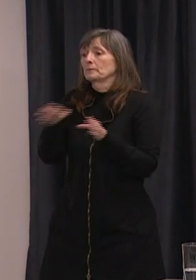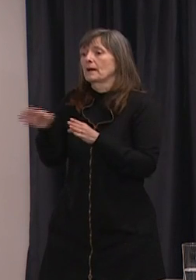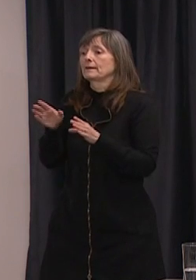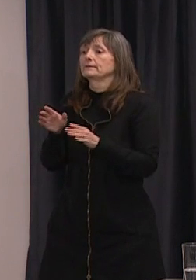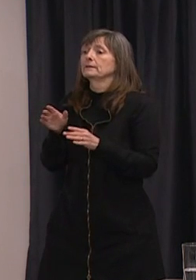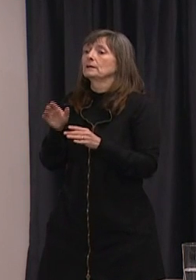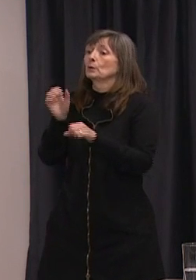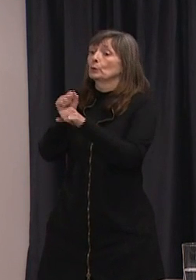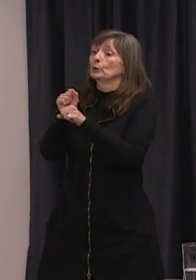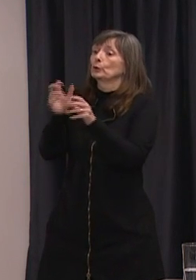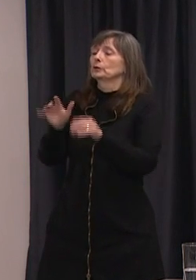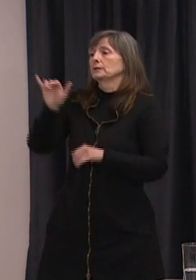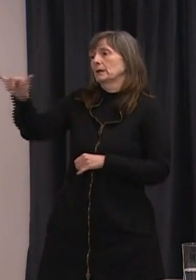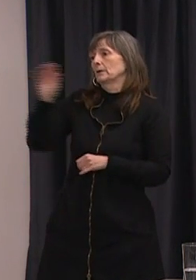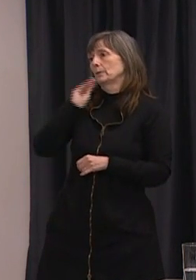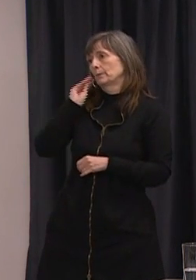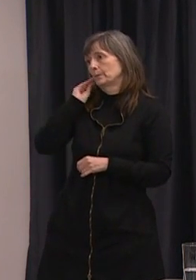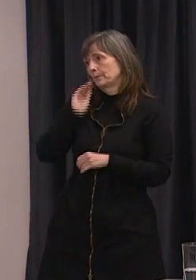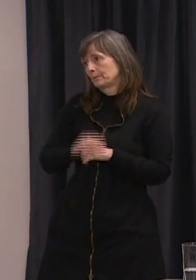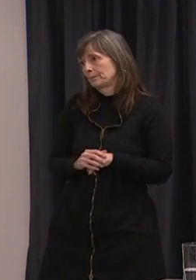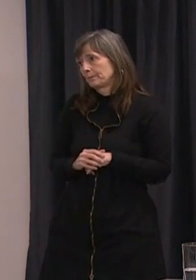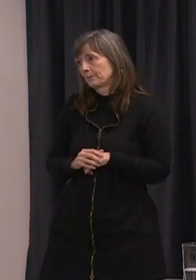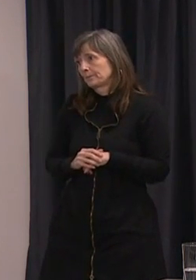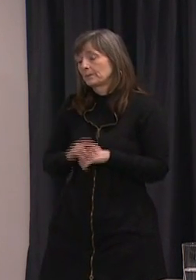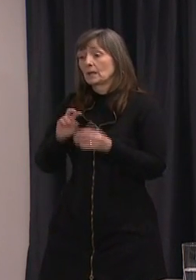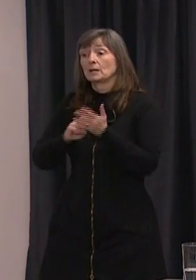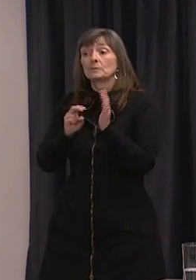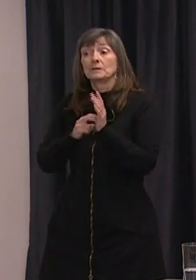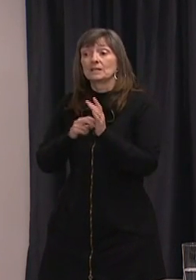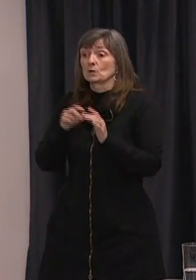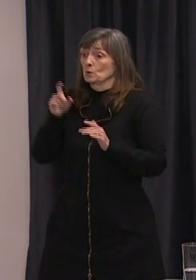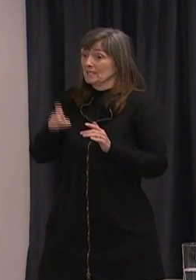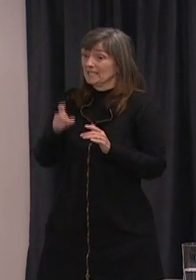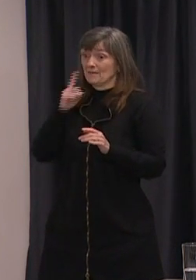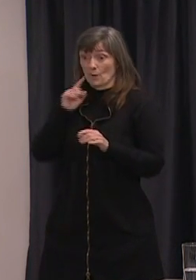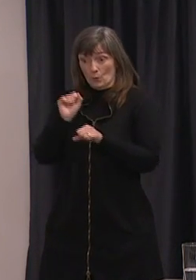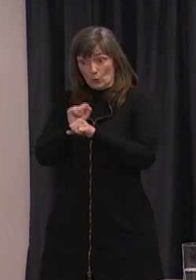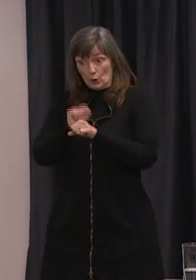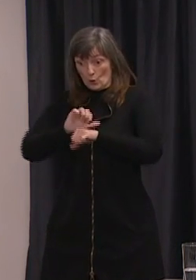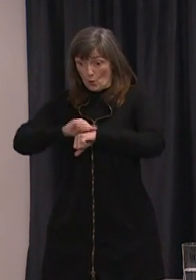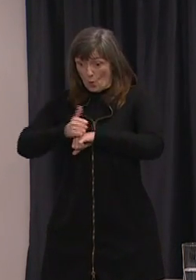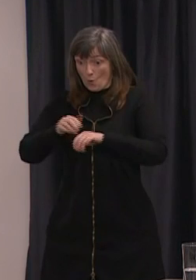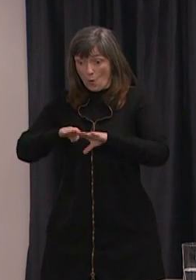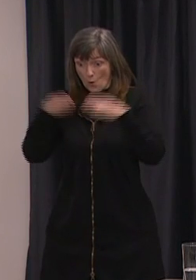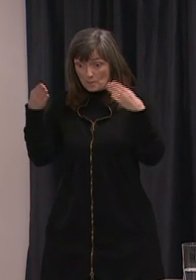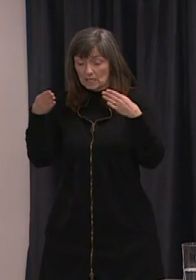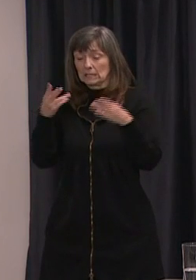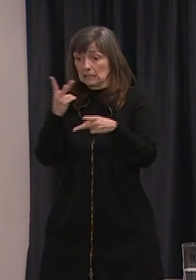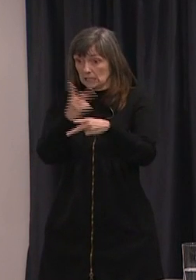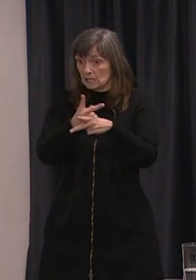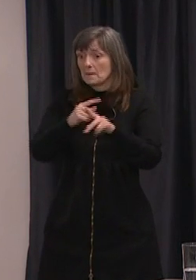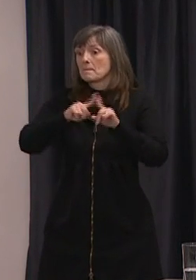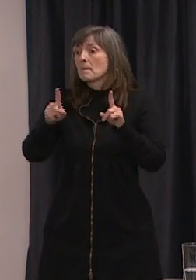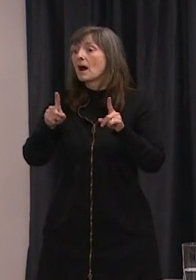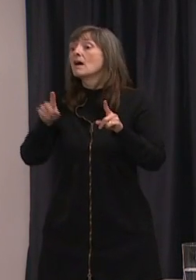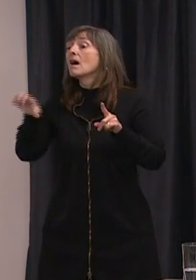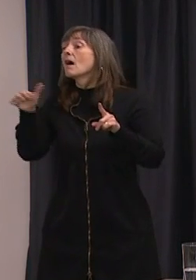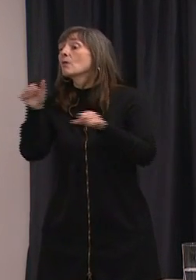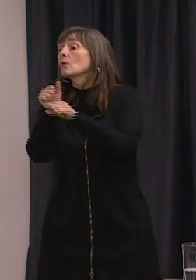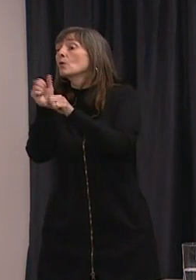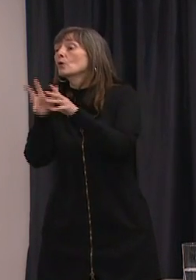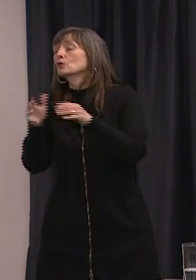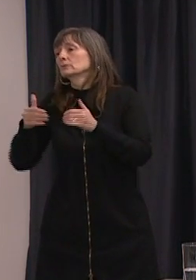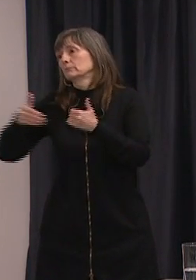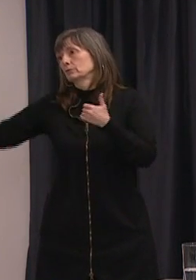home to think about who's essential to their operations and to reduce the the contact between employees